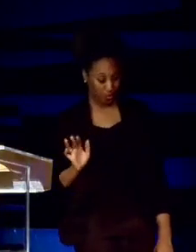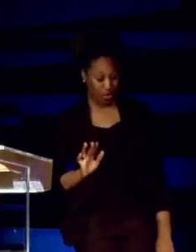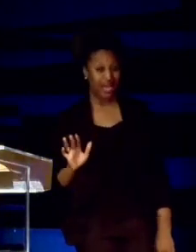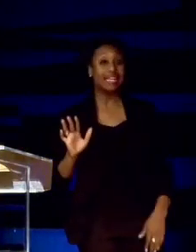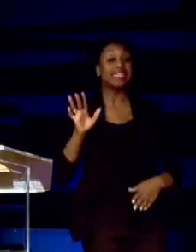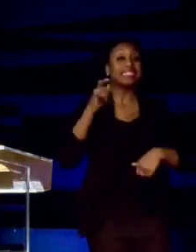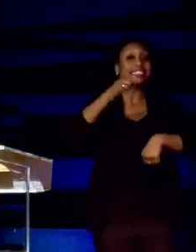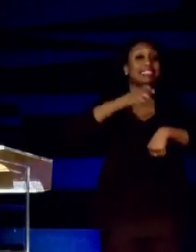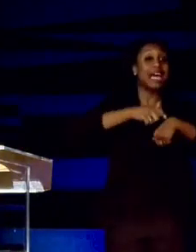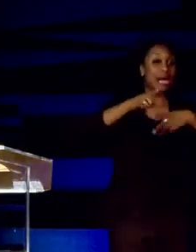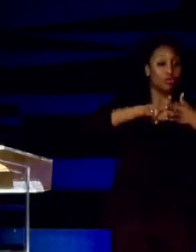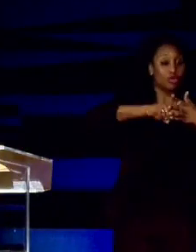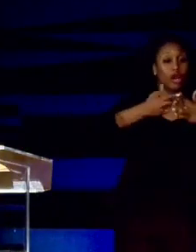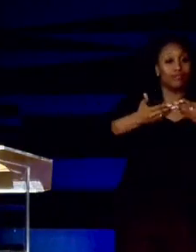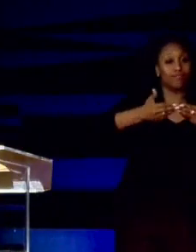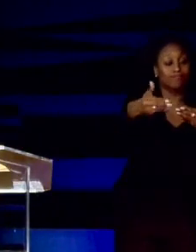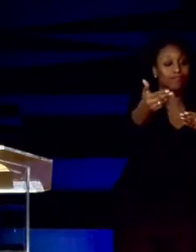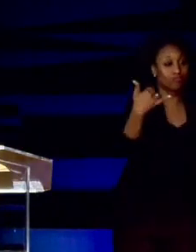in.